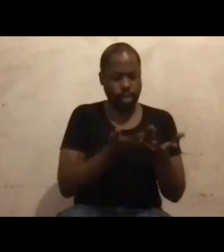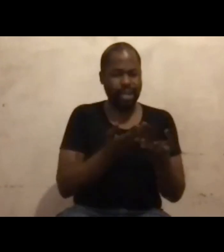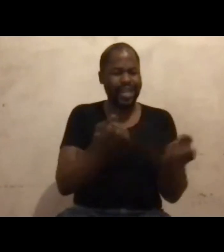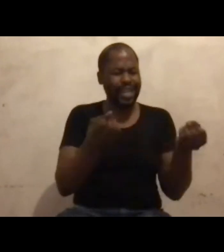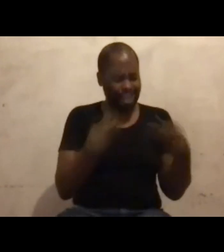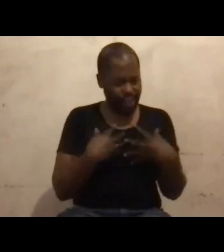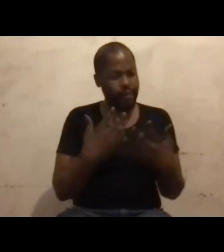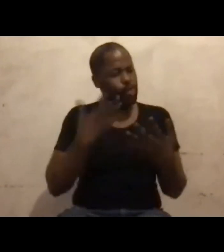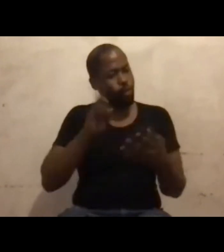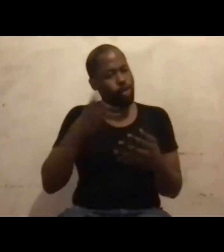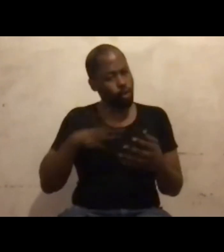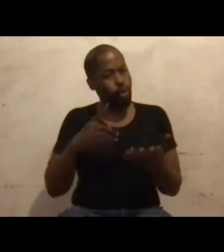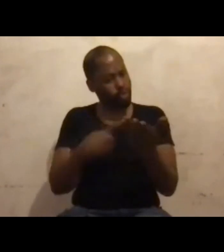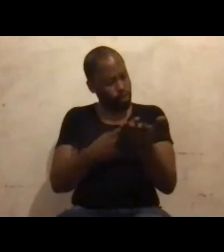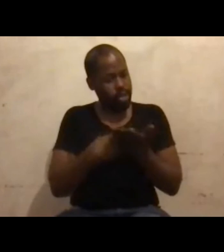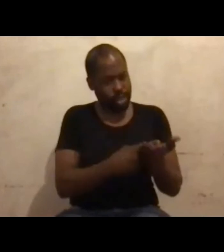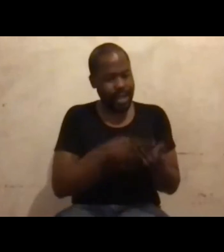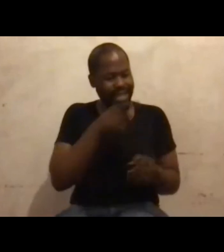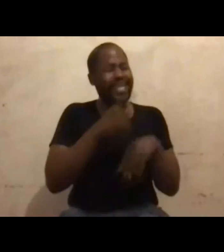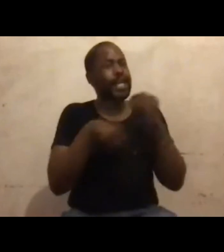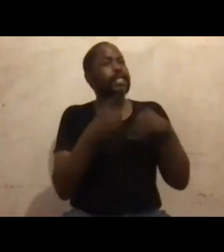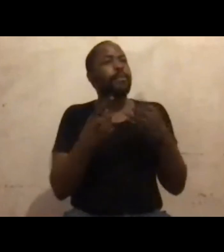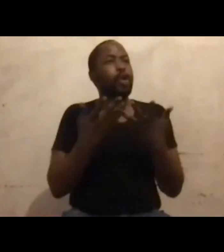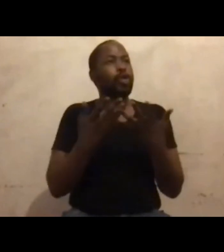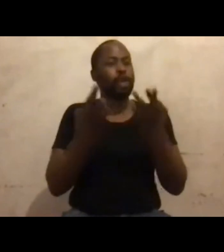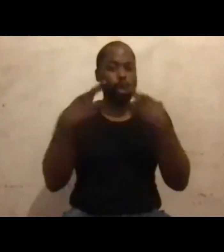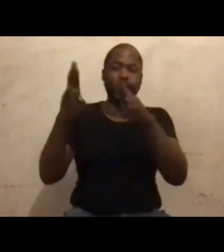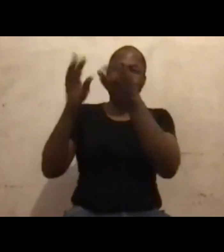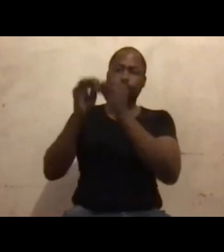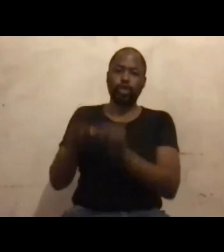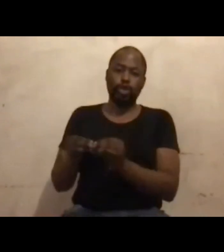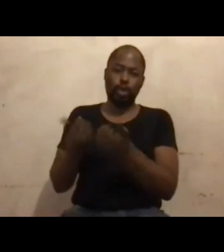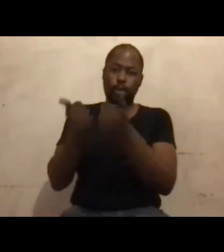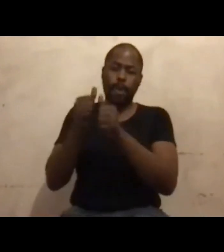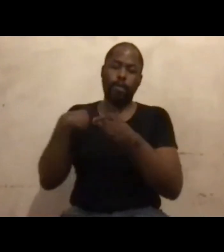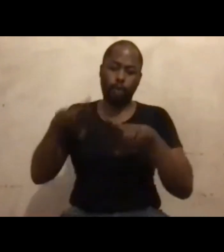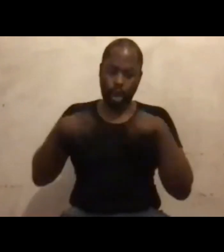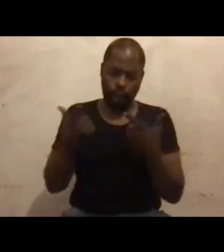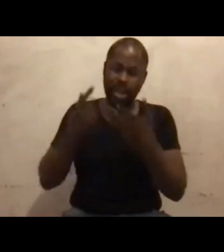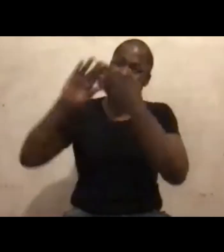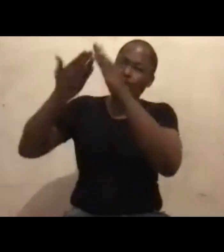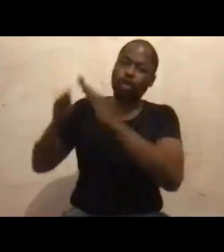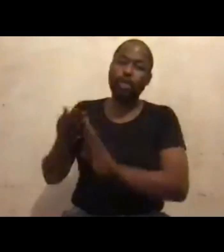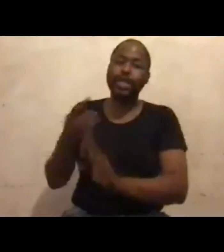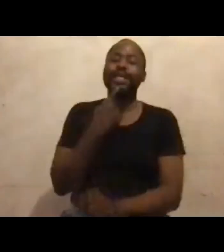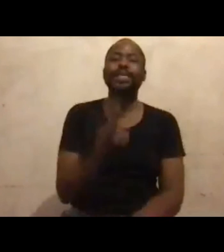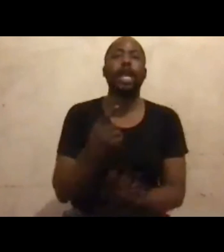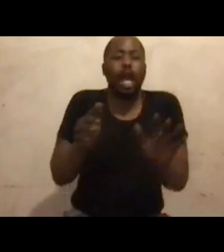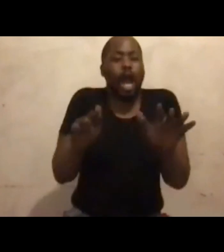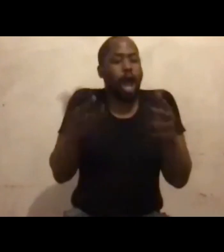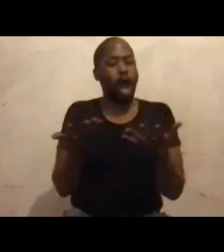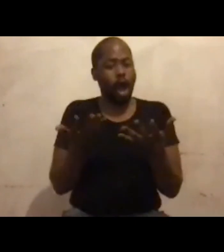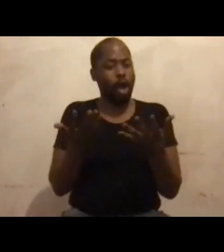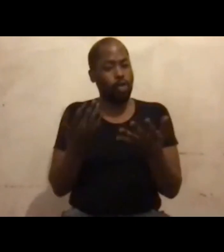This is really about reviving our mojo as a community and saying, how do we tap from our